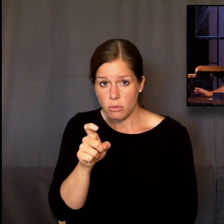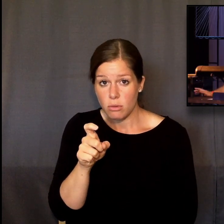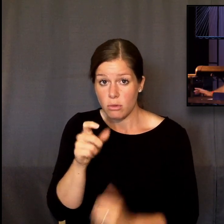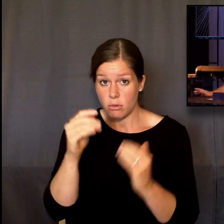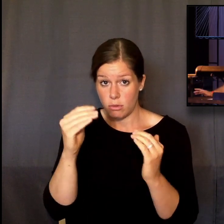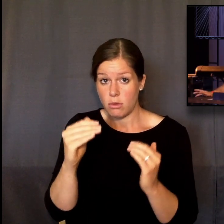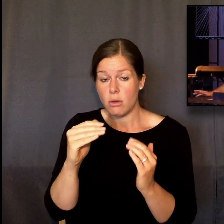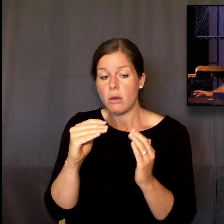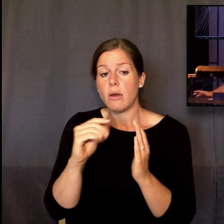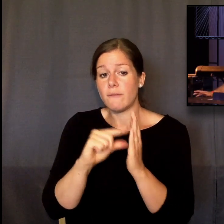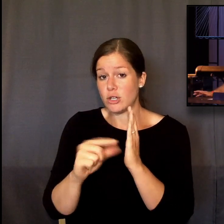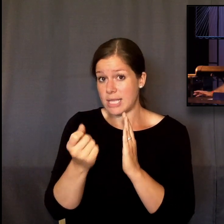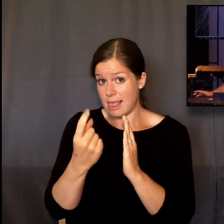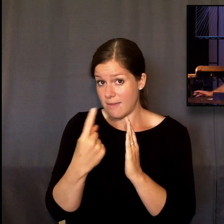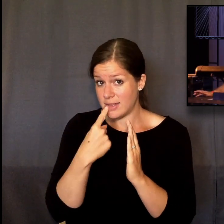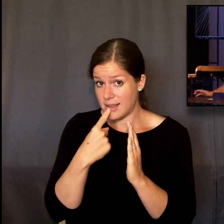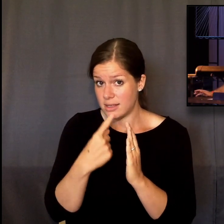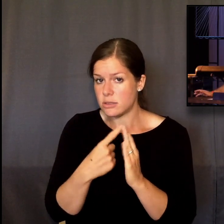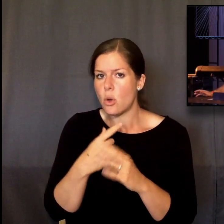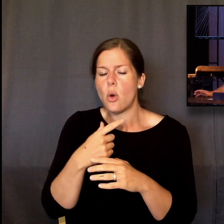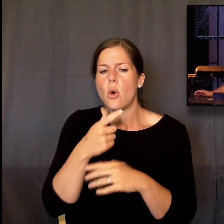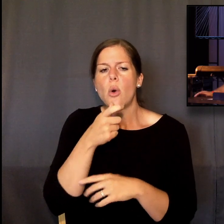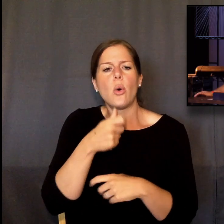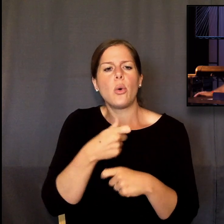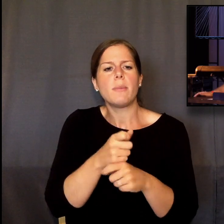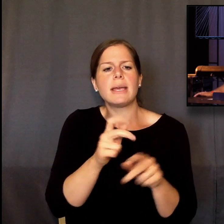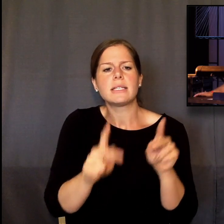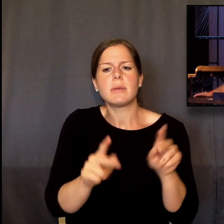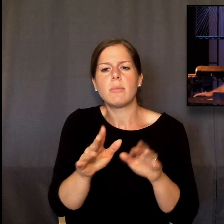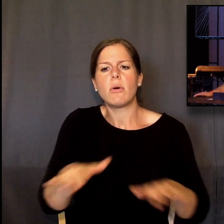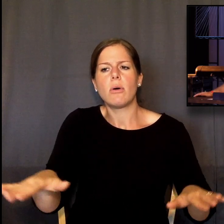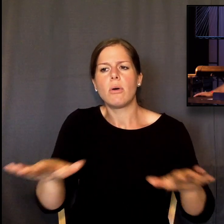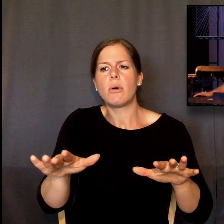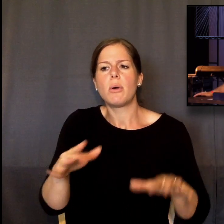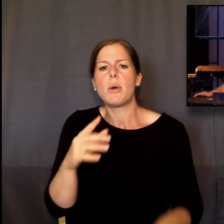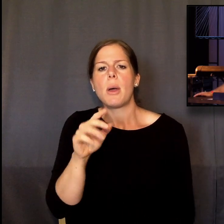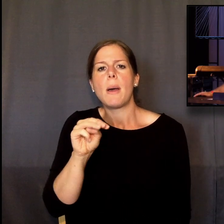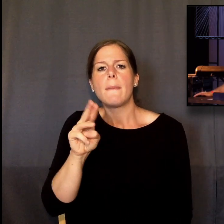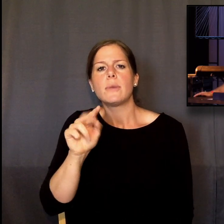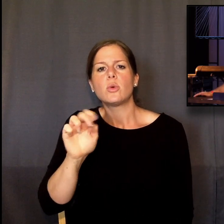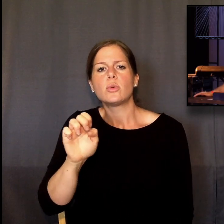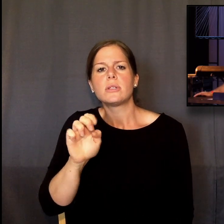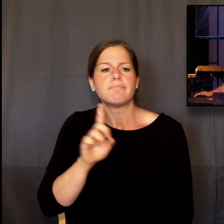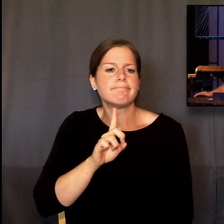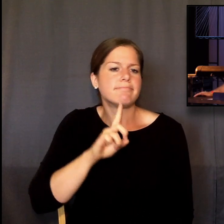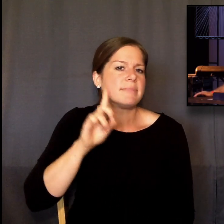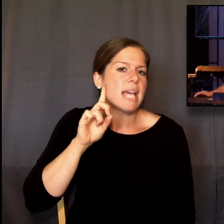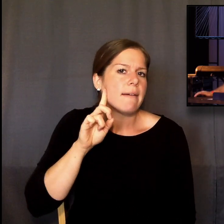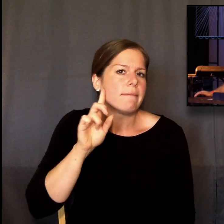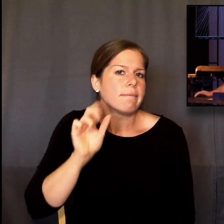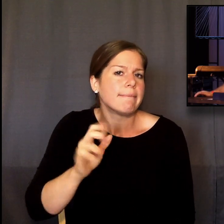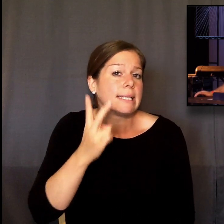Exodus 4 11. Who makes him mute or deaf or seeing or blind?